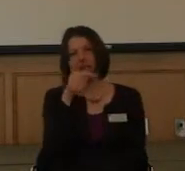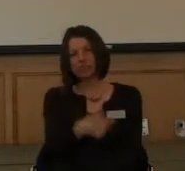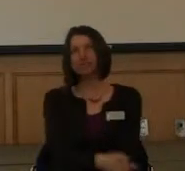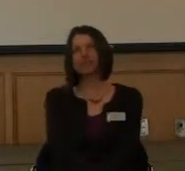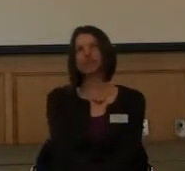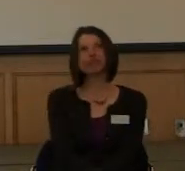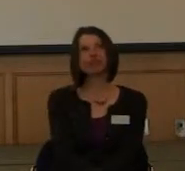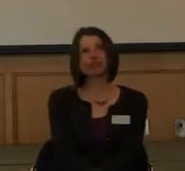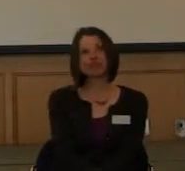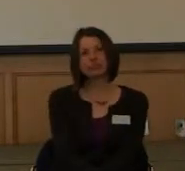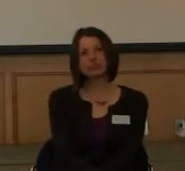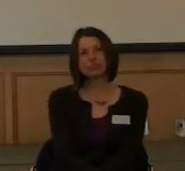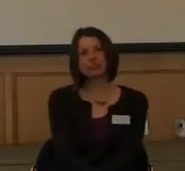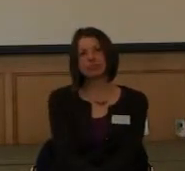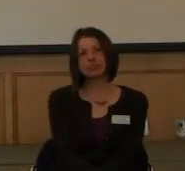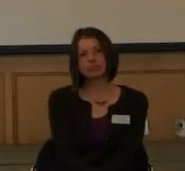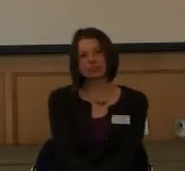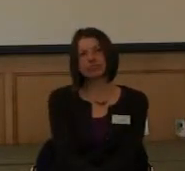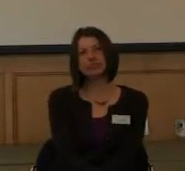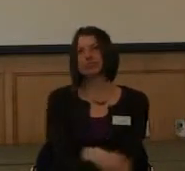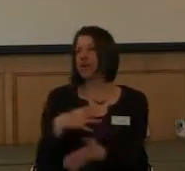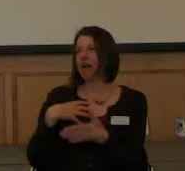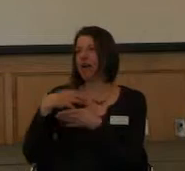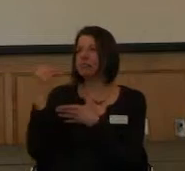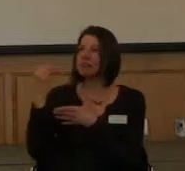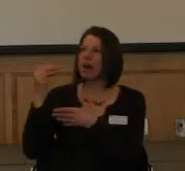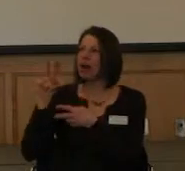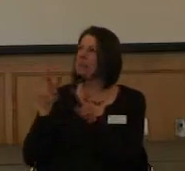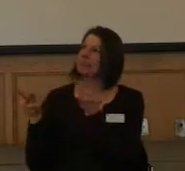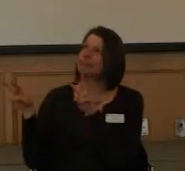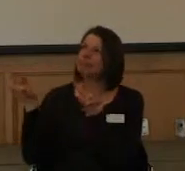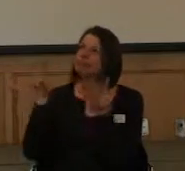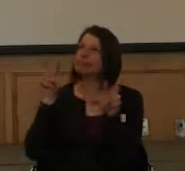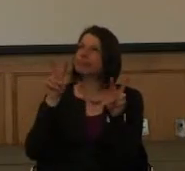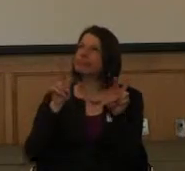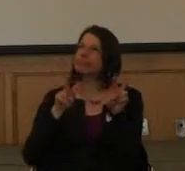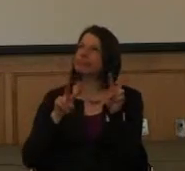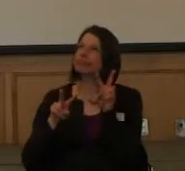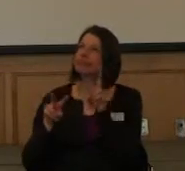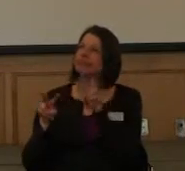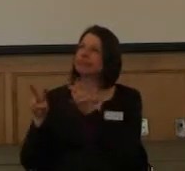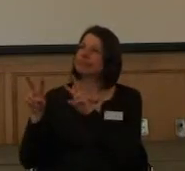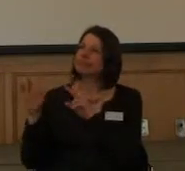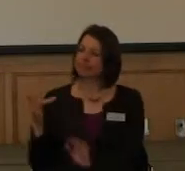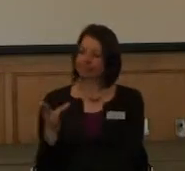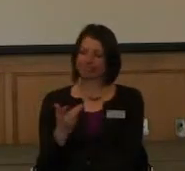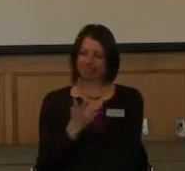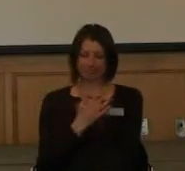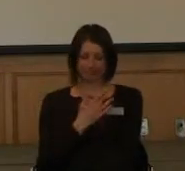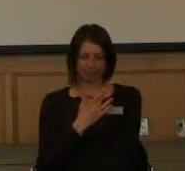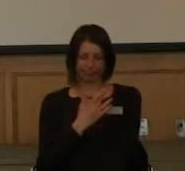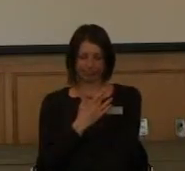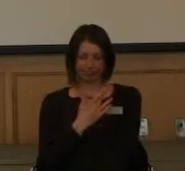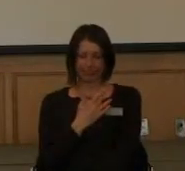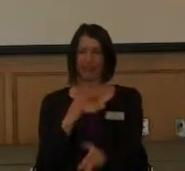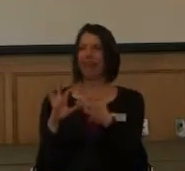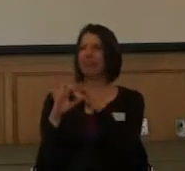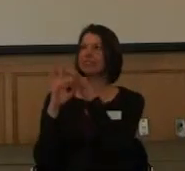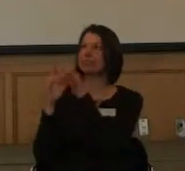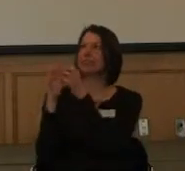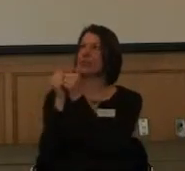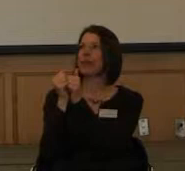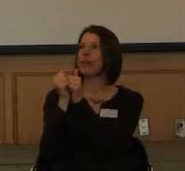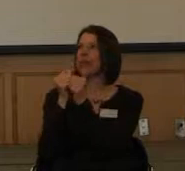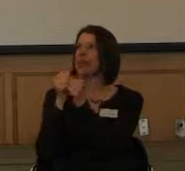so being outside of this nature got me just, you know, I connected with it.